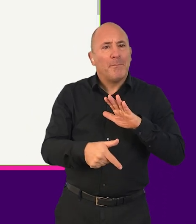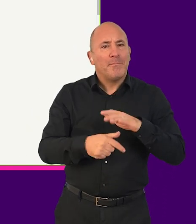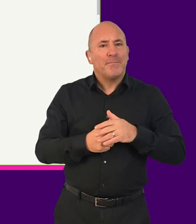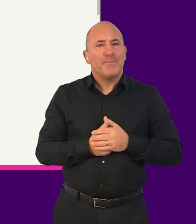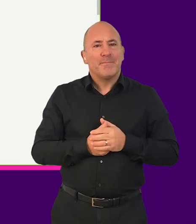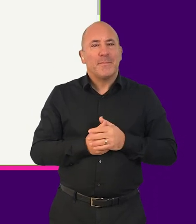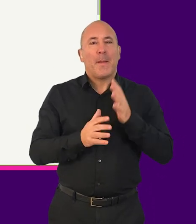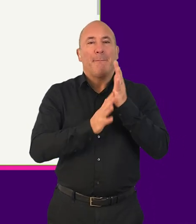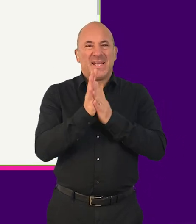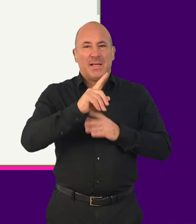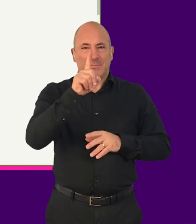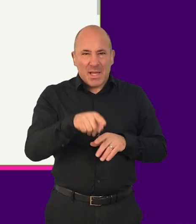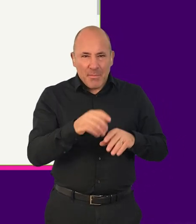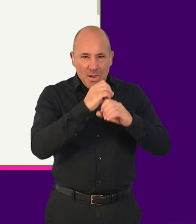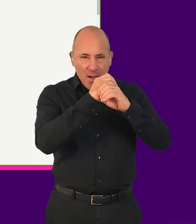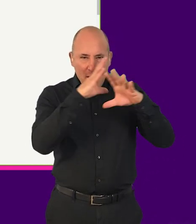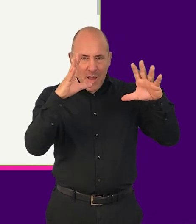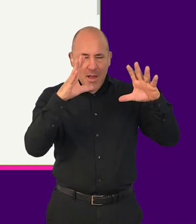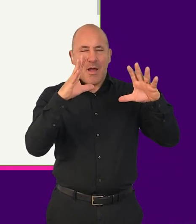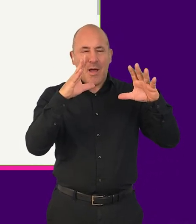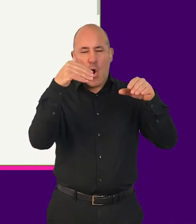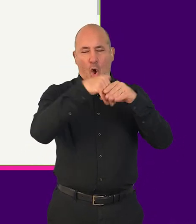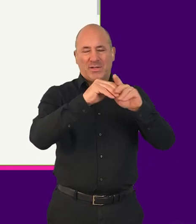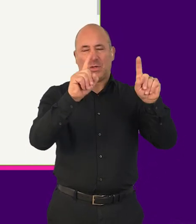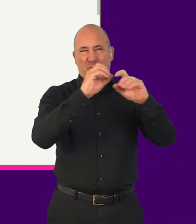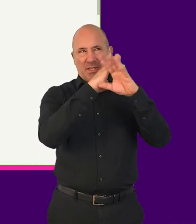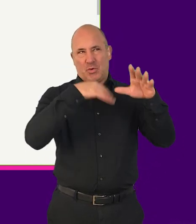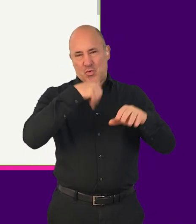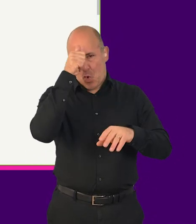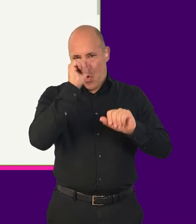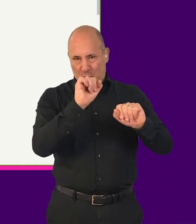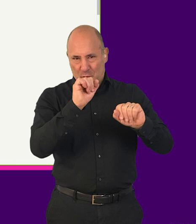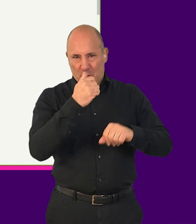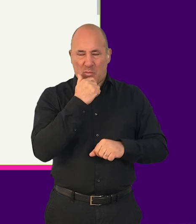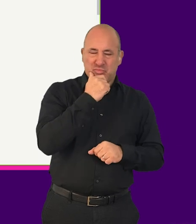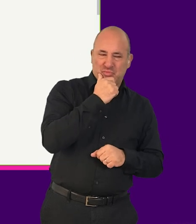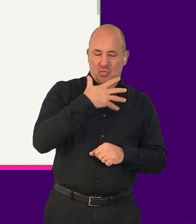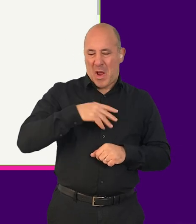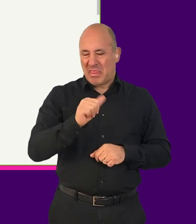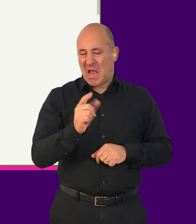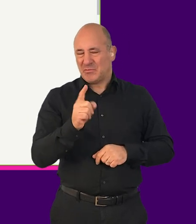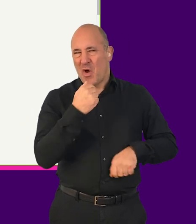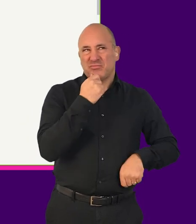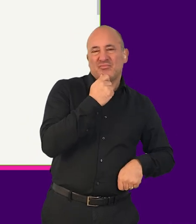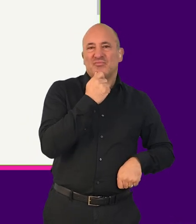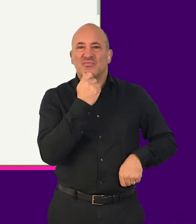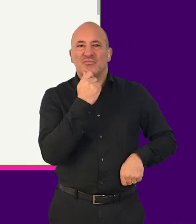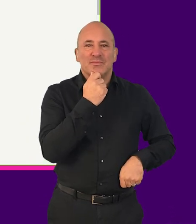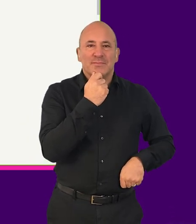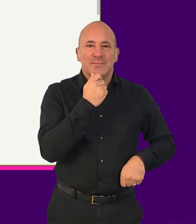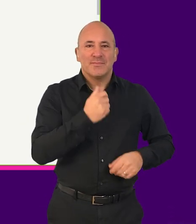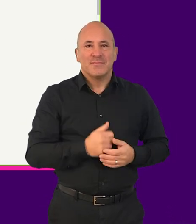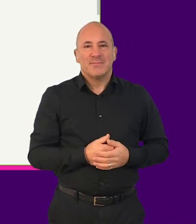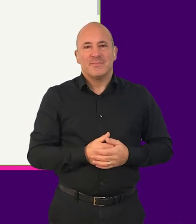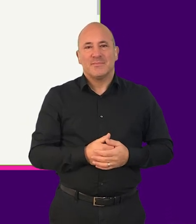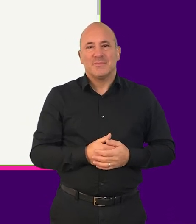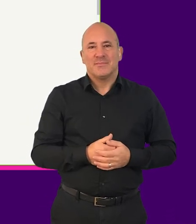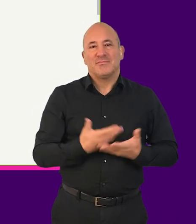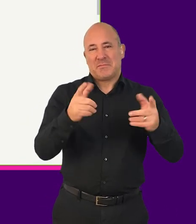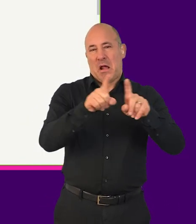This enables people to understand the overall structure of content before deciding what to do next. For example,